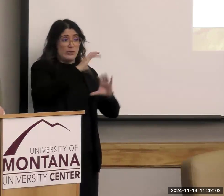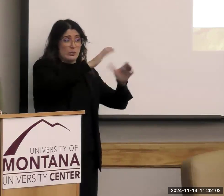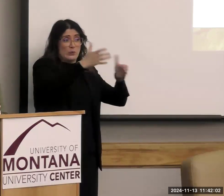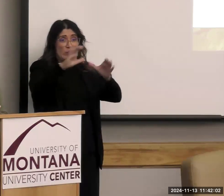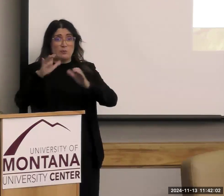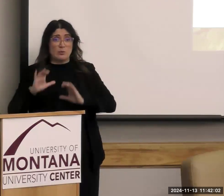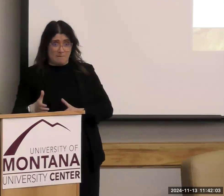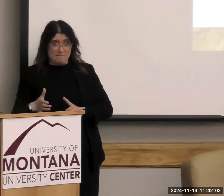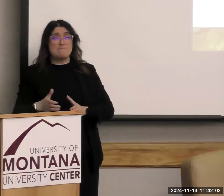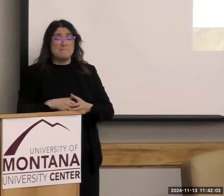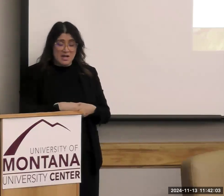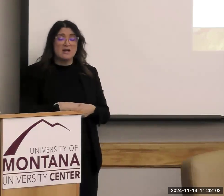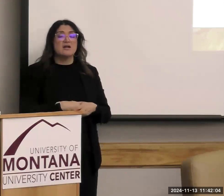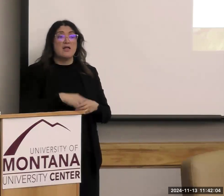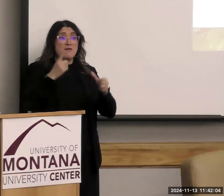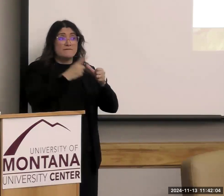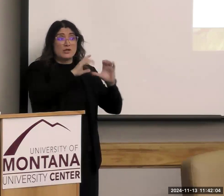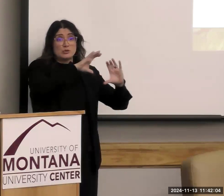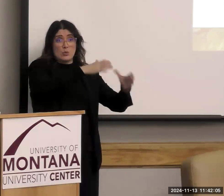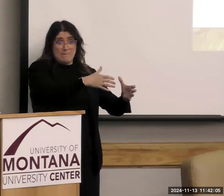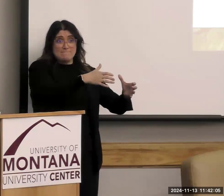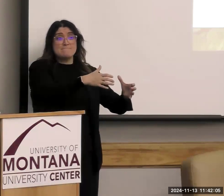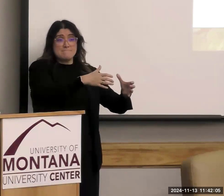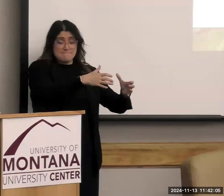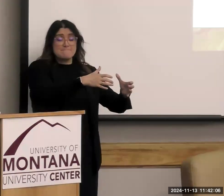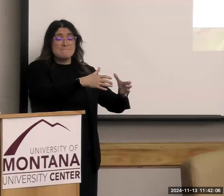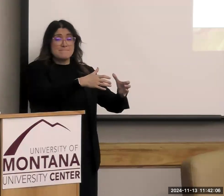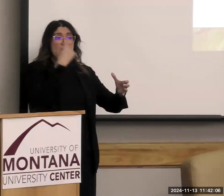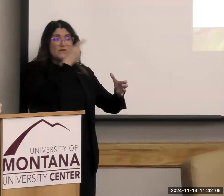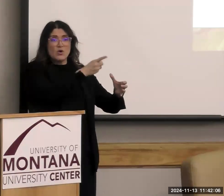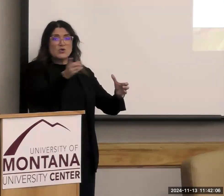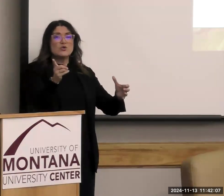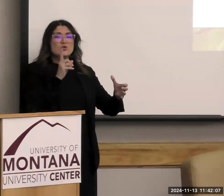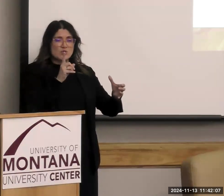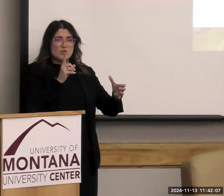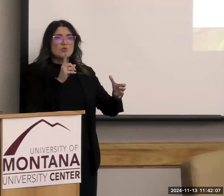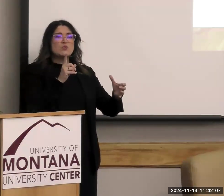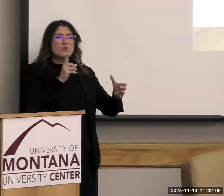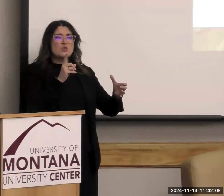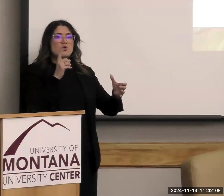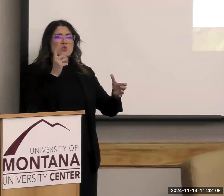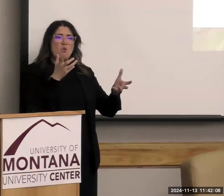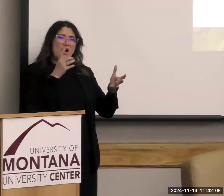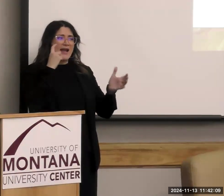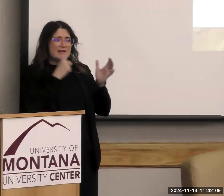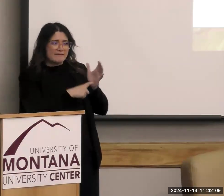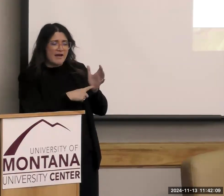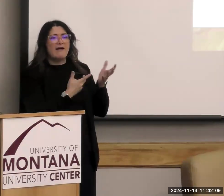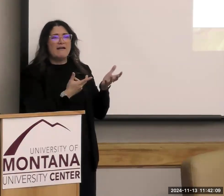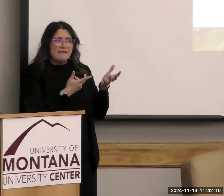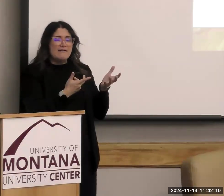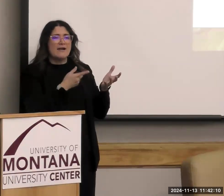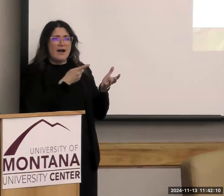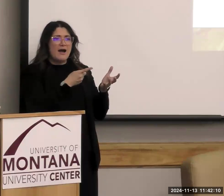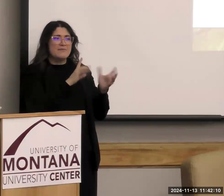that. The first group is for those of you all that are looking to identify and address the challenges enrolling in a